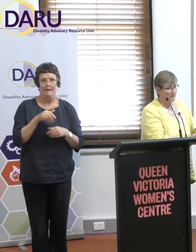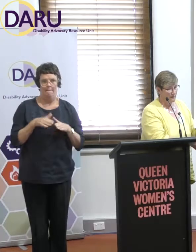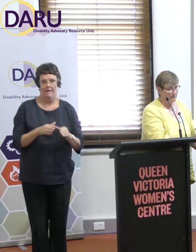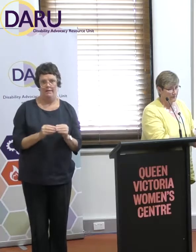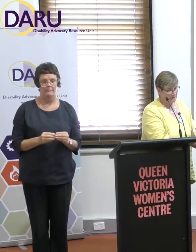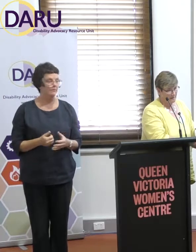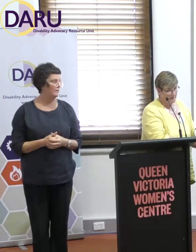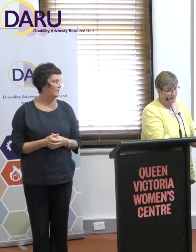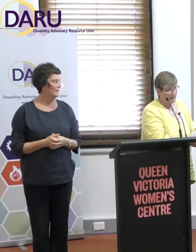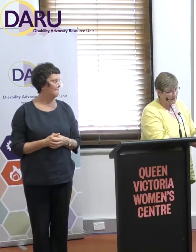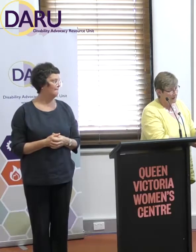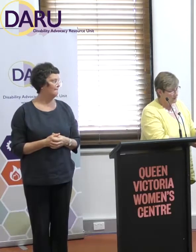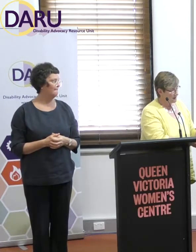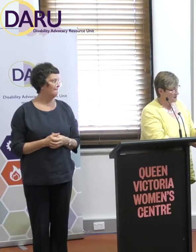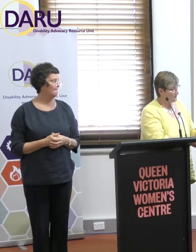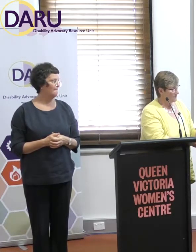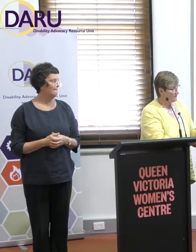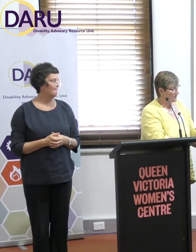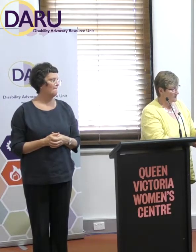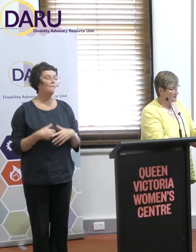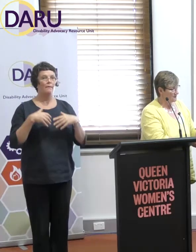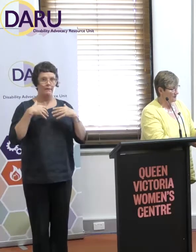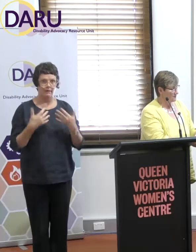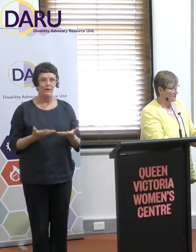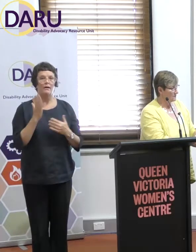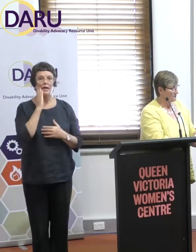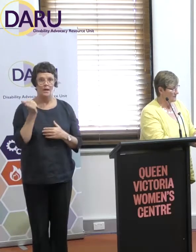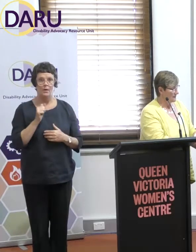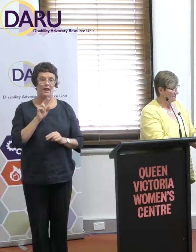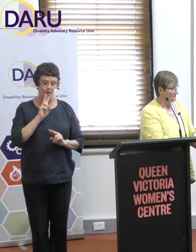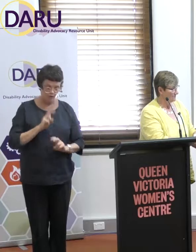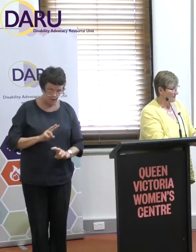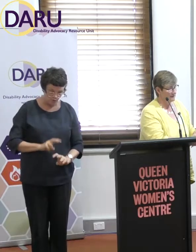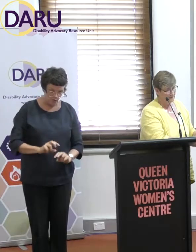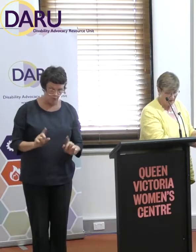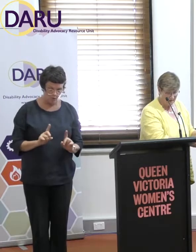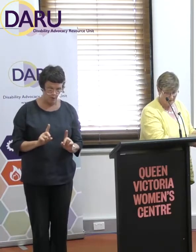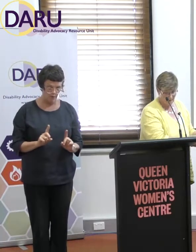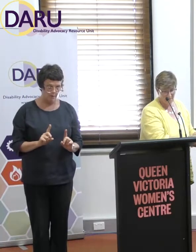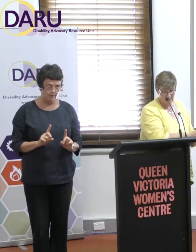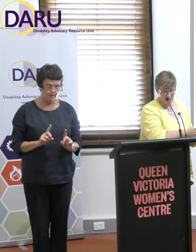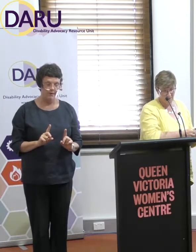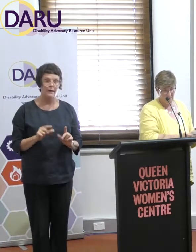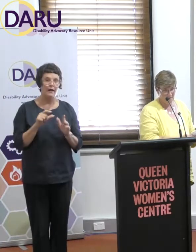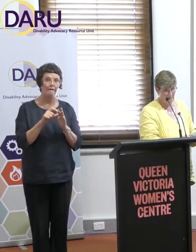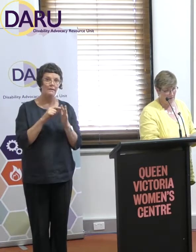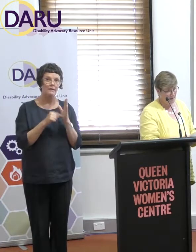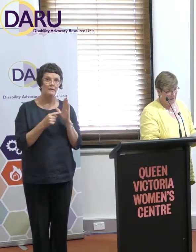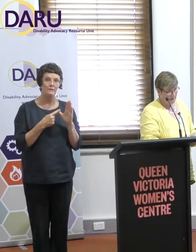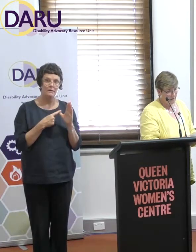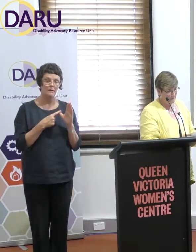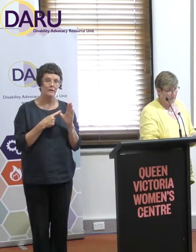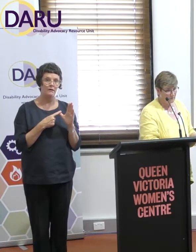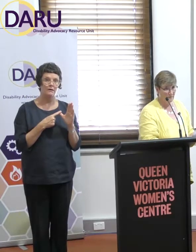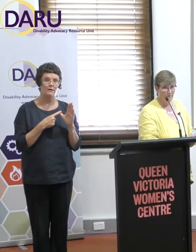So, but, so then they looked at what advocates, they looked at those, the data they used actually was the,